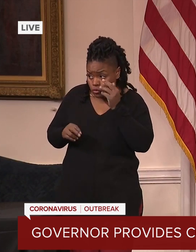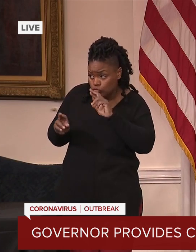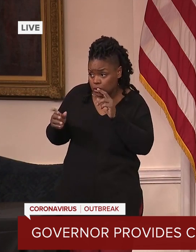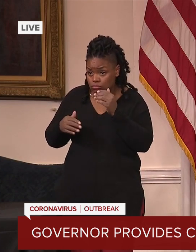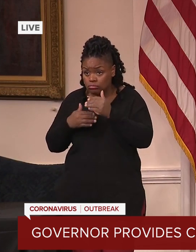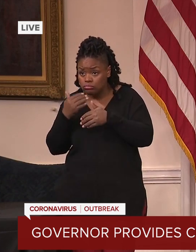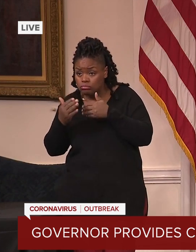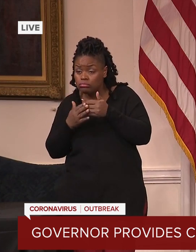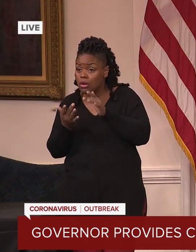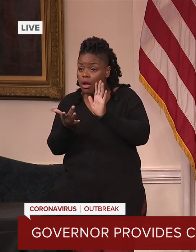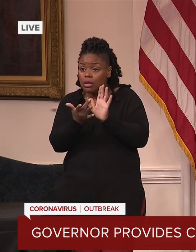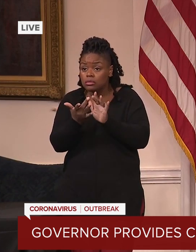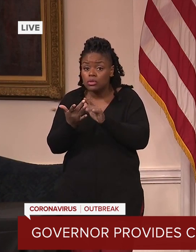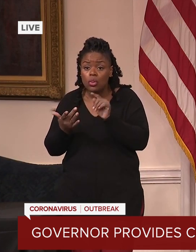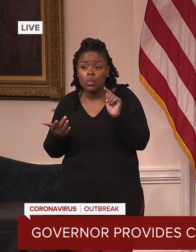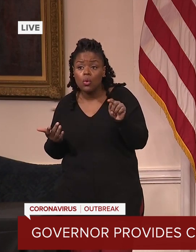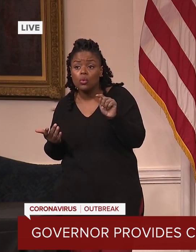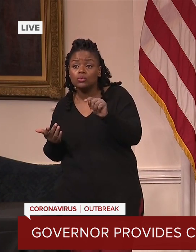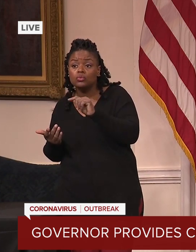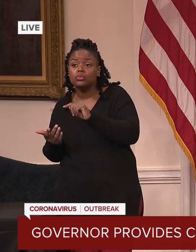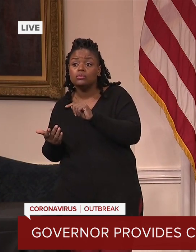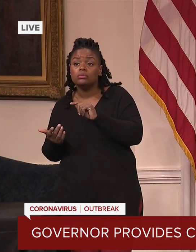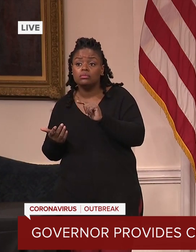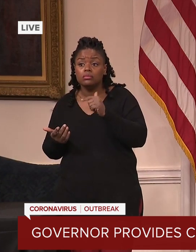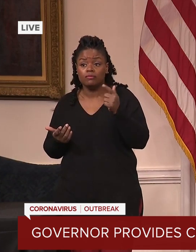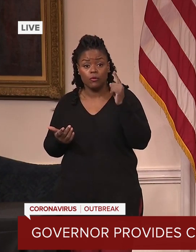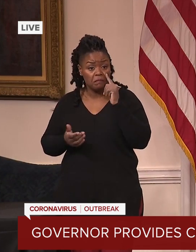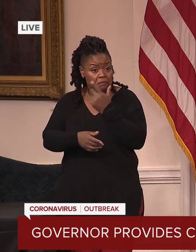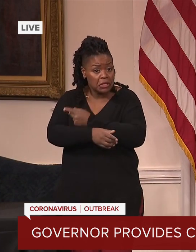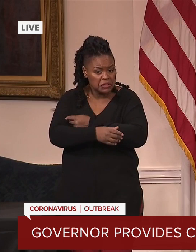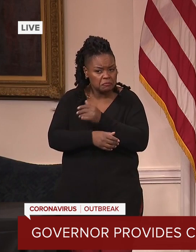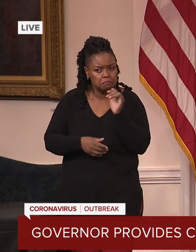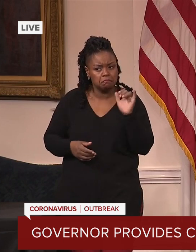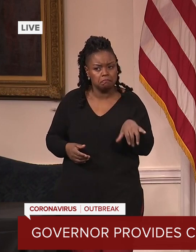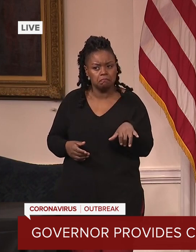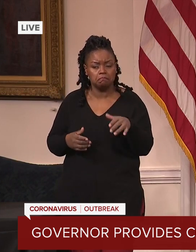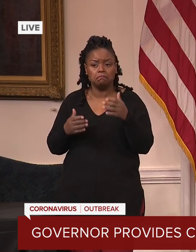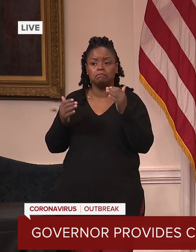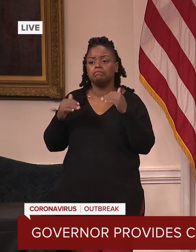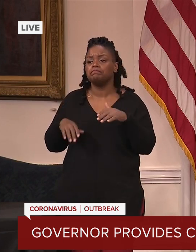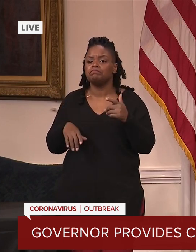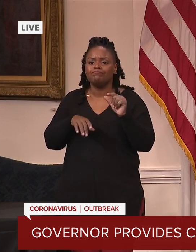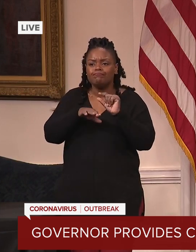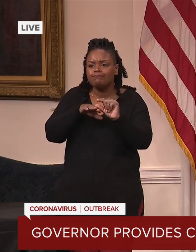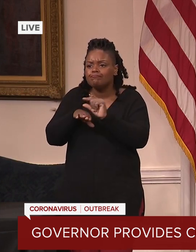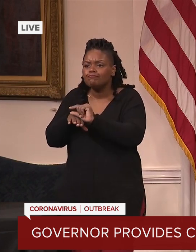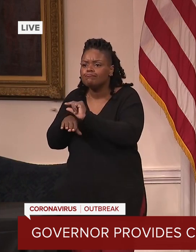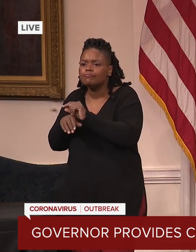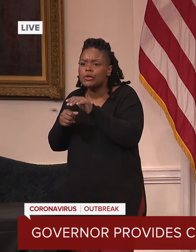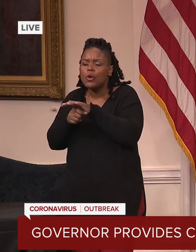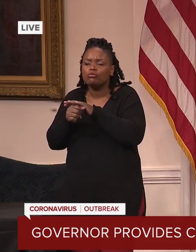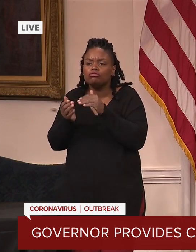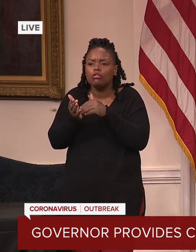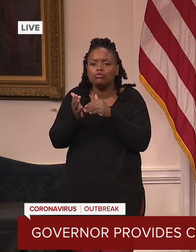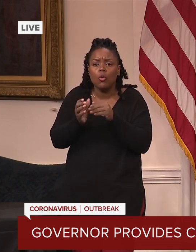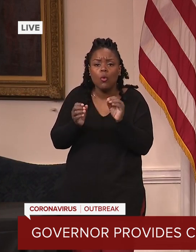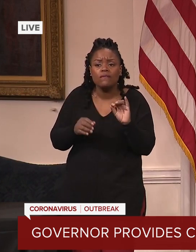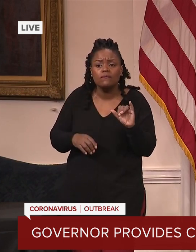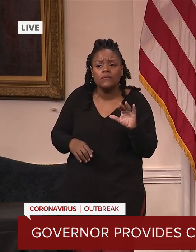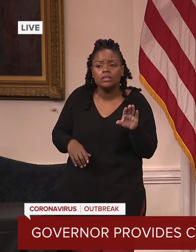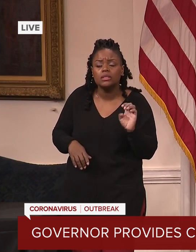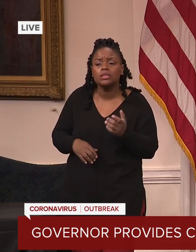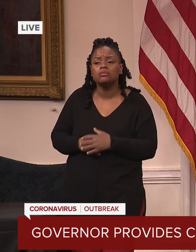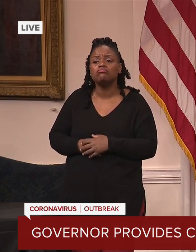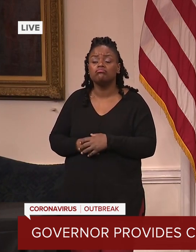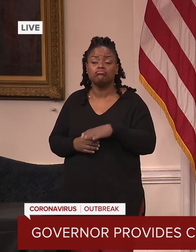groups, coordination with local providers, coordination with local counterparts in fire